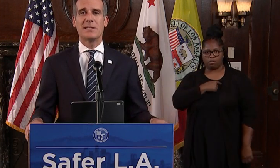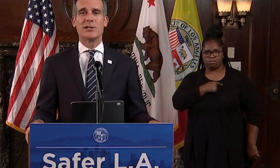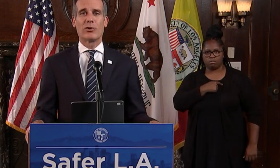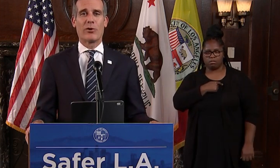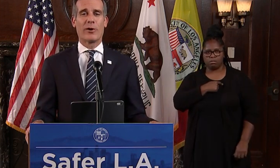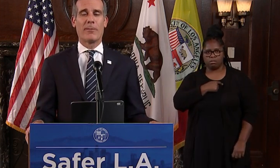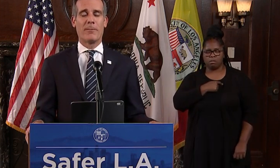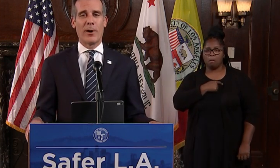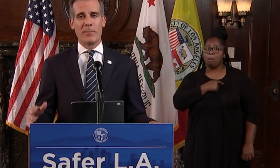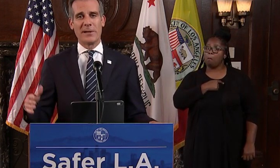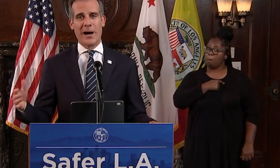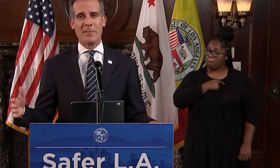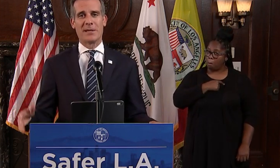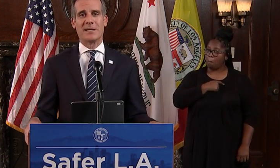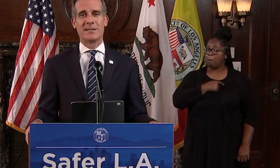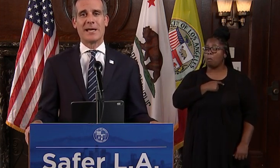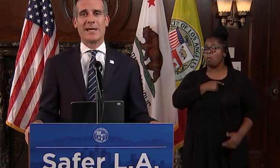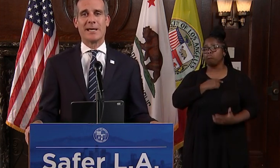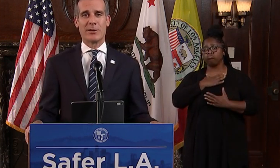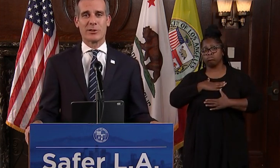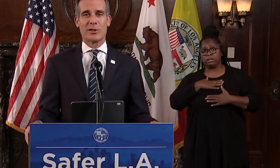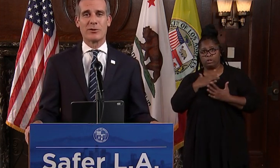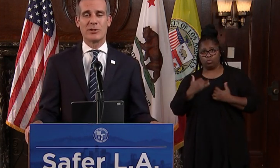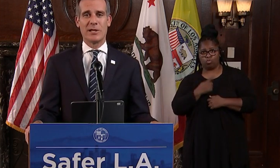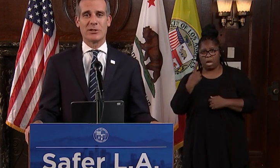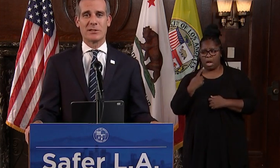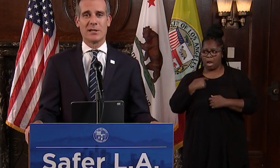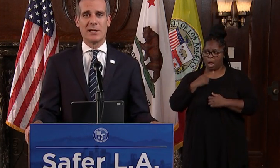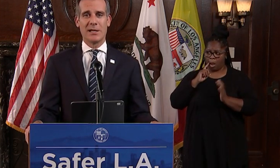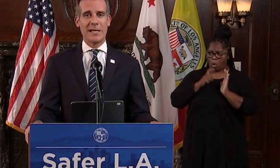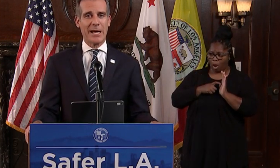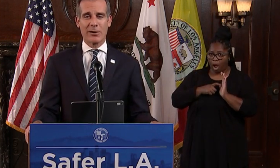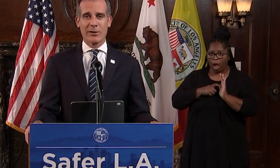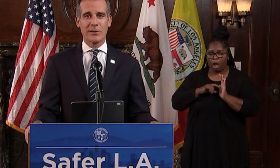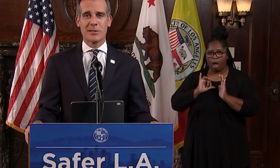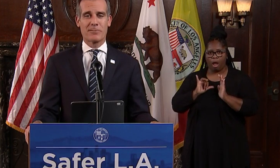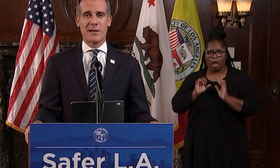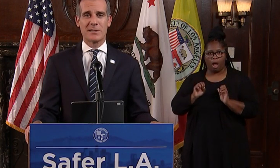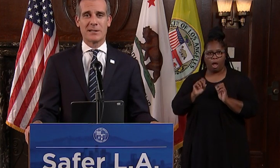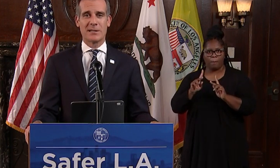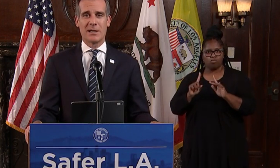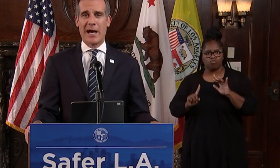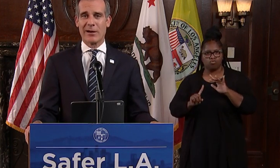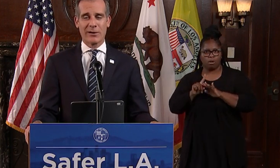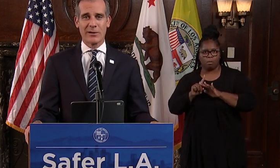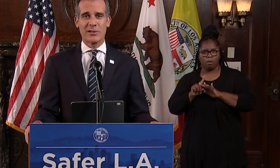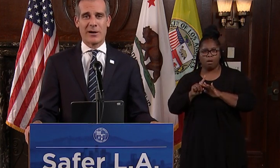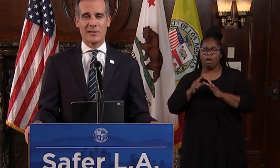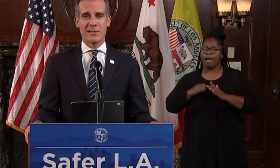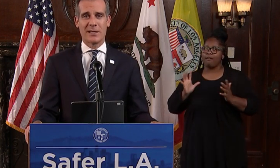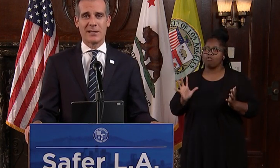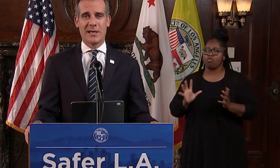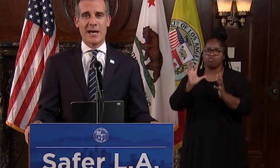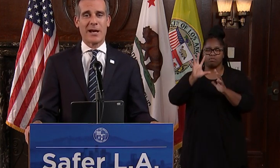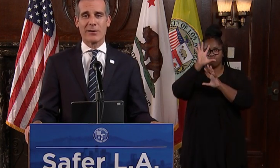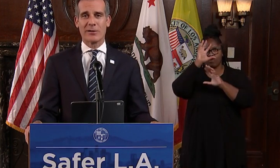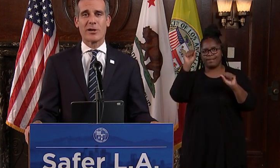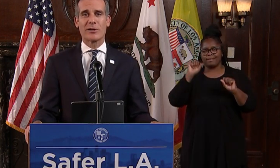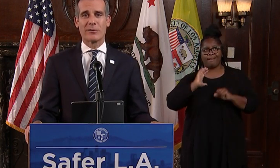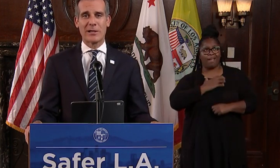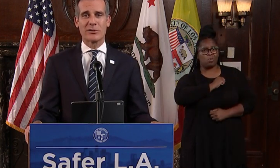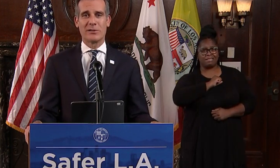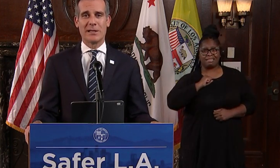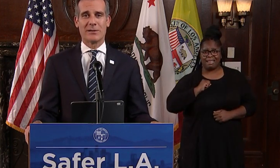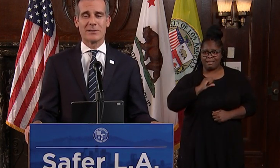was pleased to see a door open up again today in those negotiations and I urge the President, I urge our Senate, and I